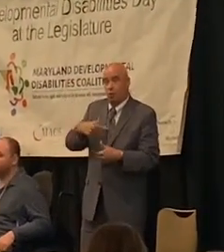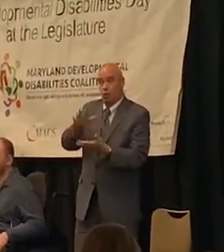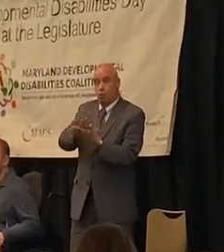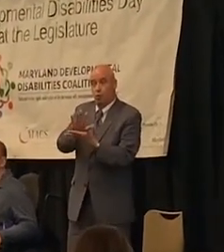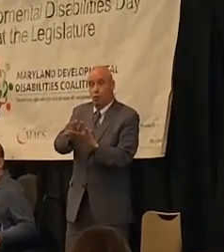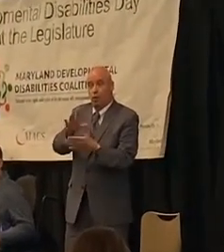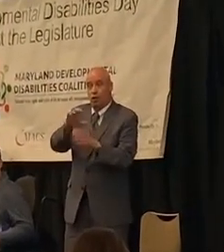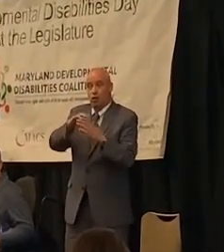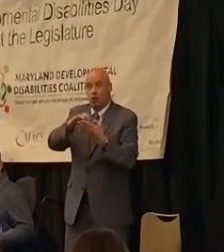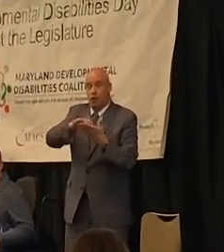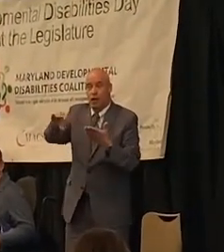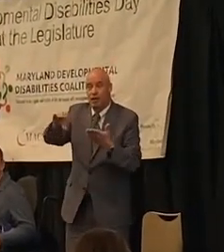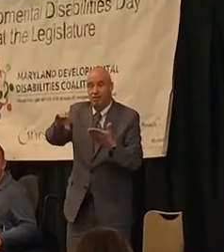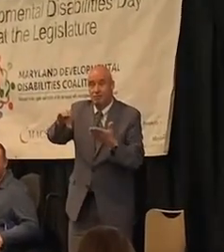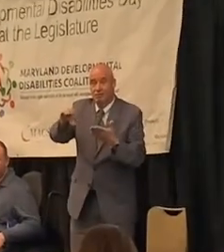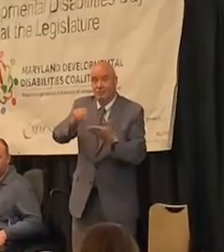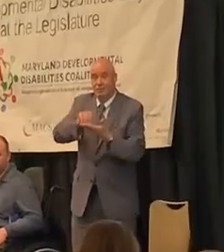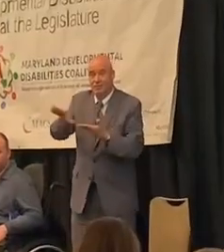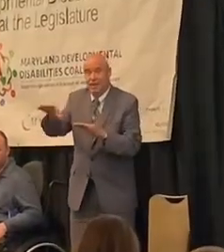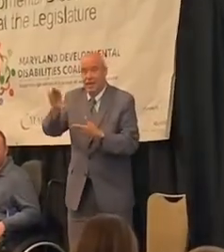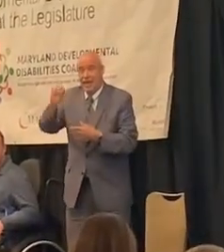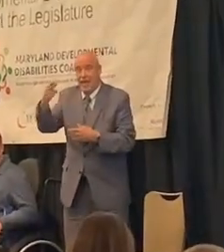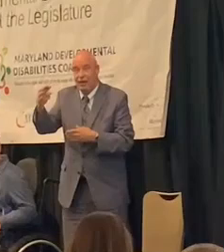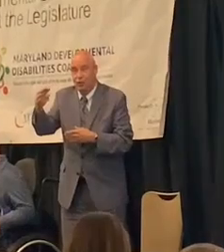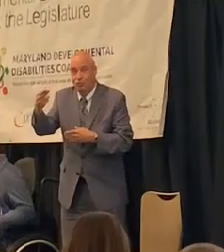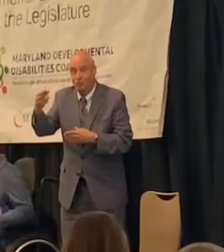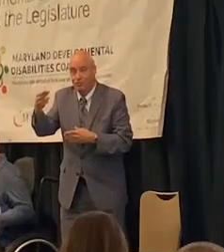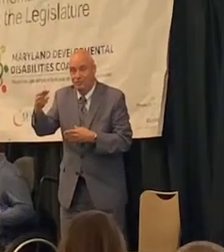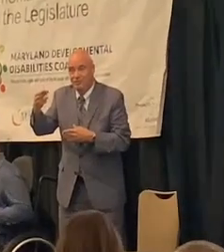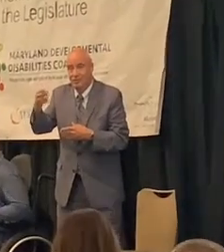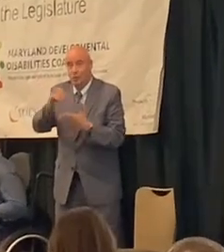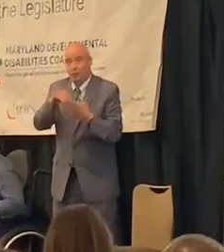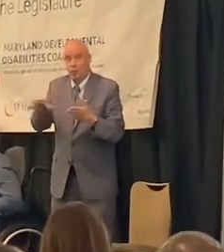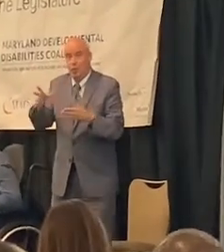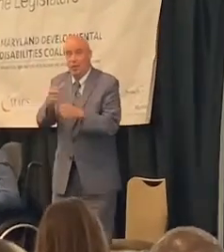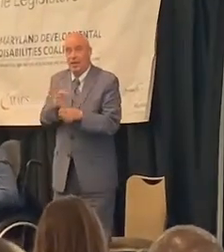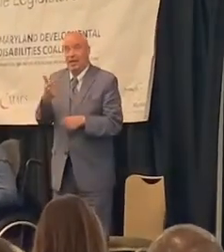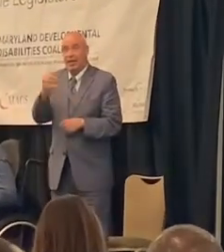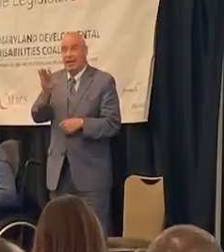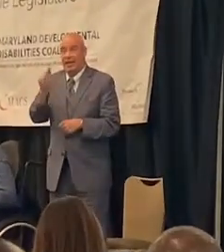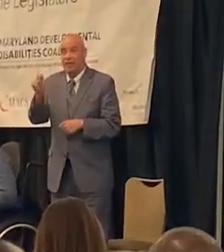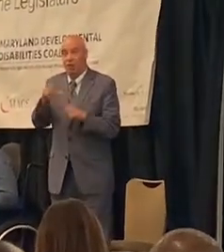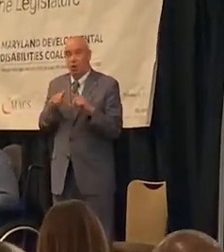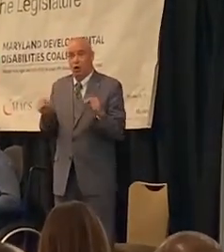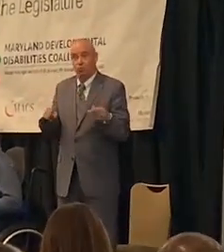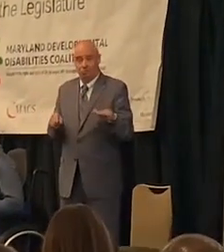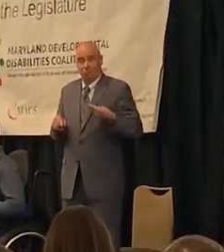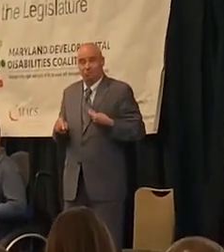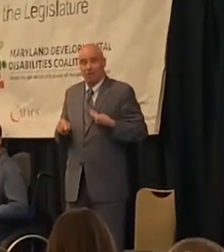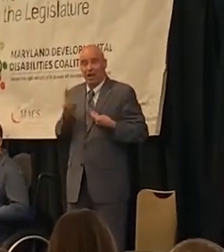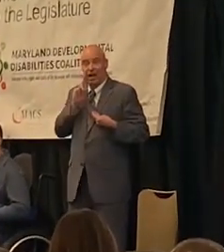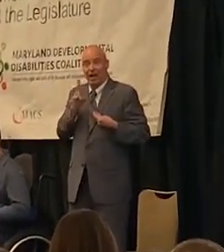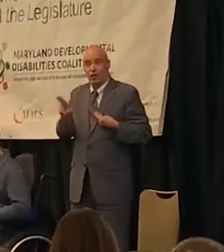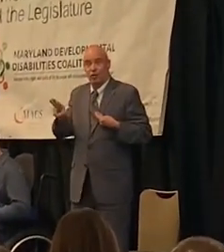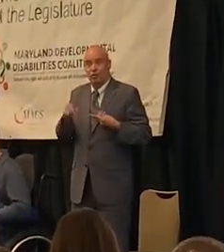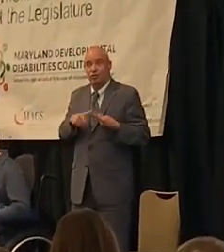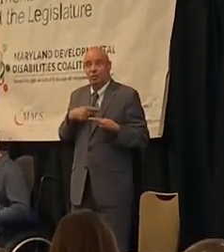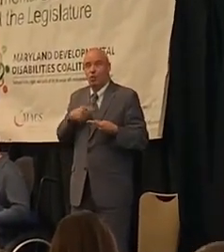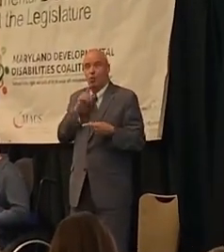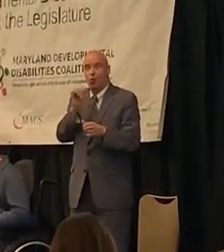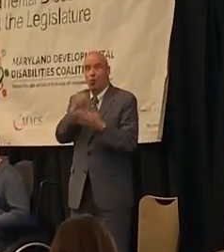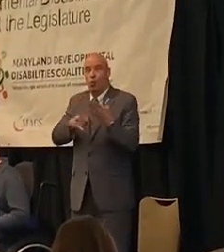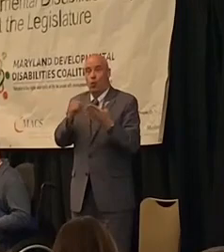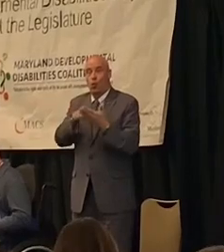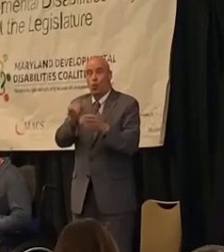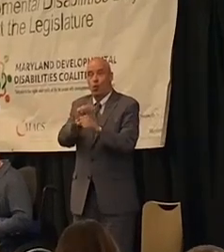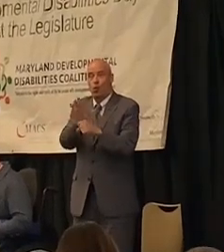a check so cash the students get gift cards who are being honored and their artwork